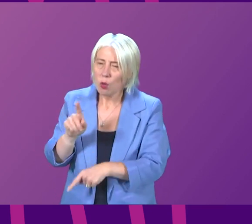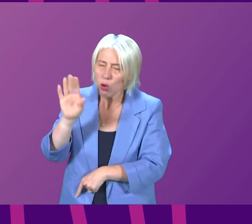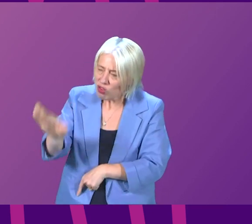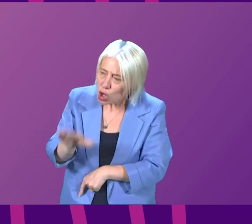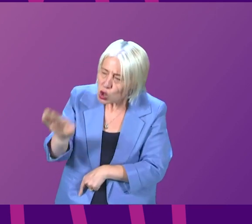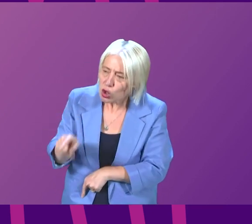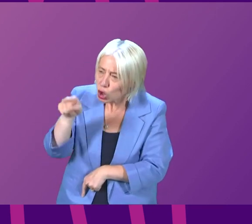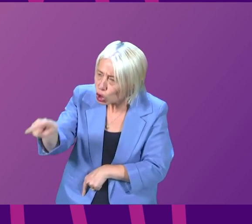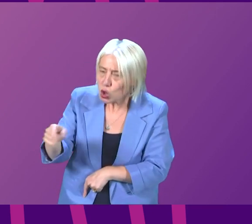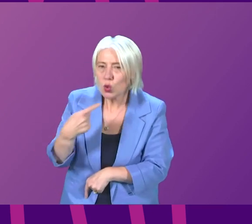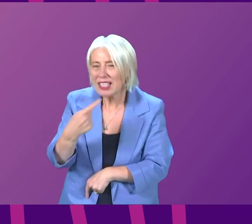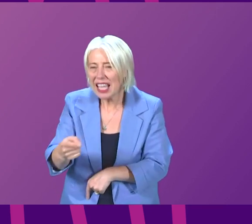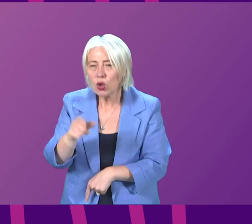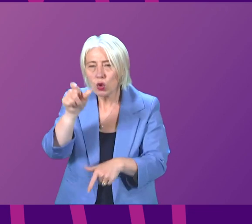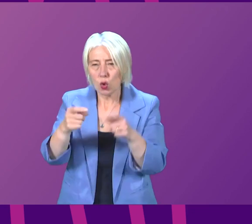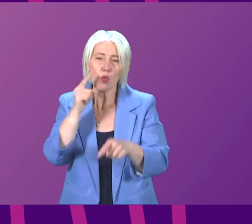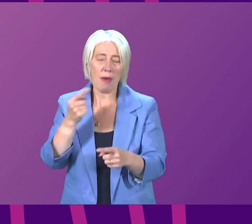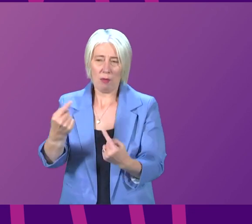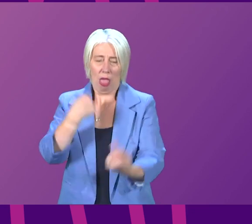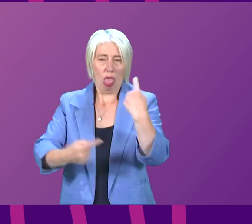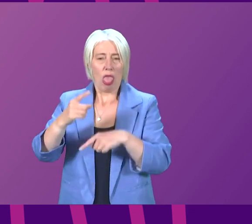reassurance can the First Minister provide to victims of sexual